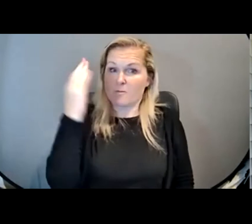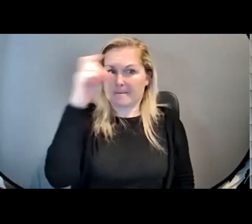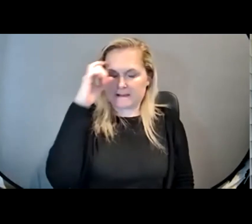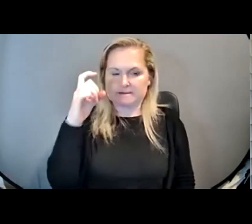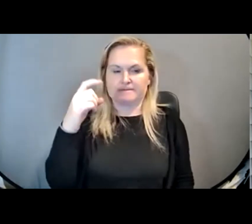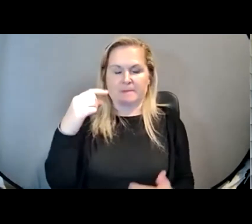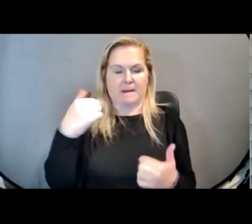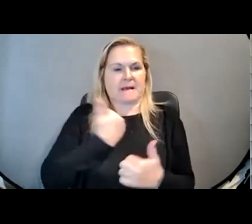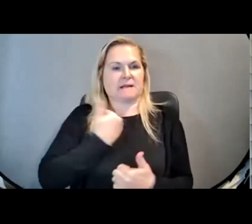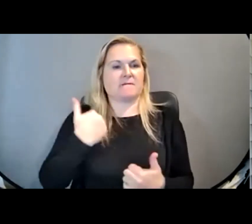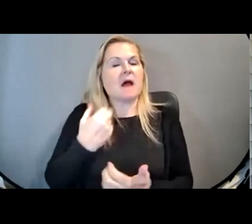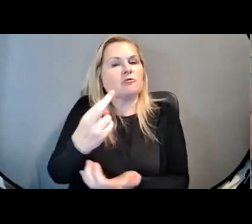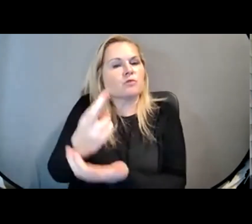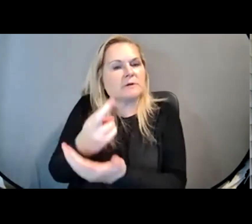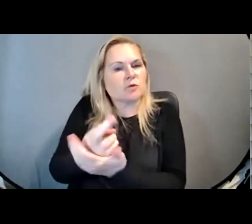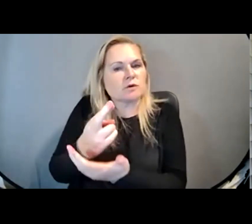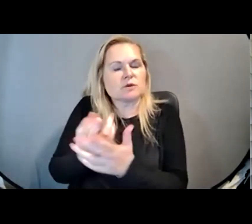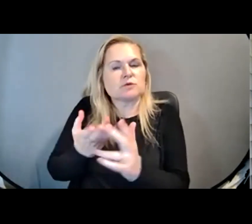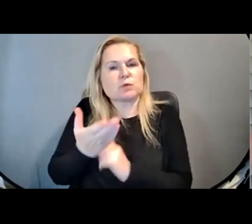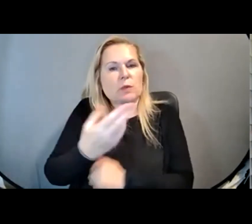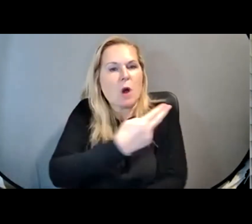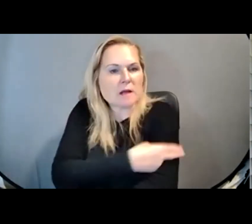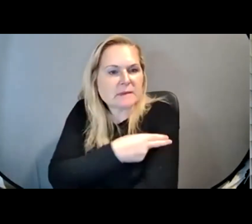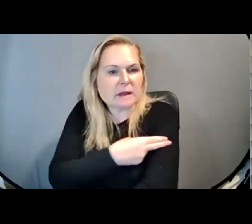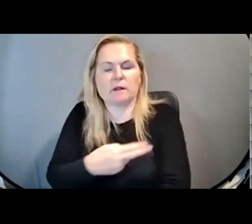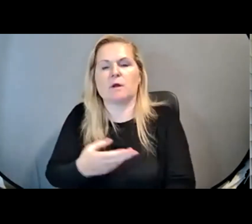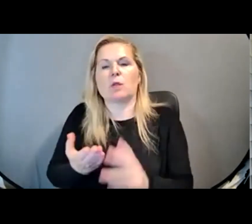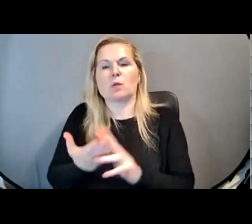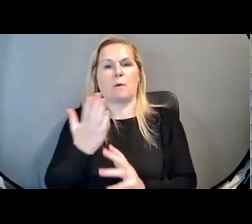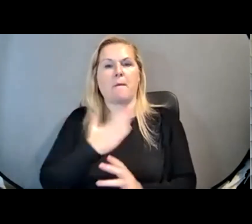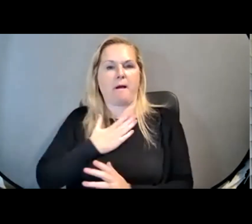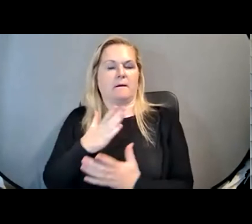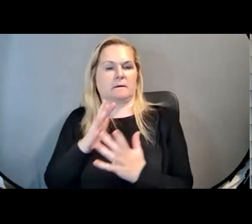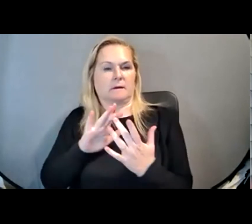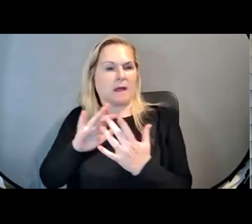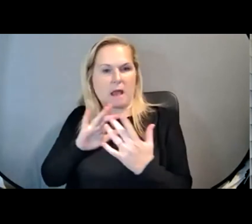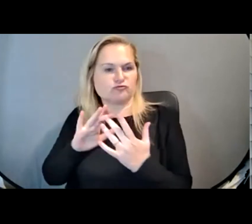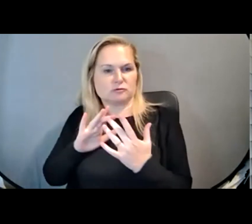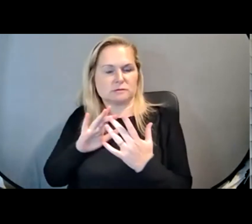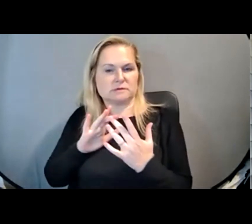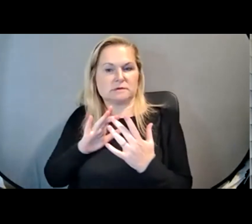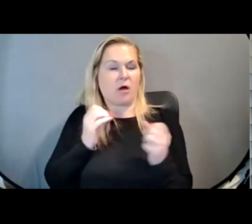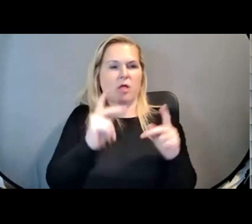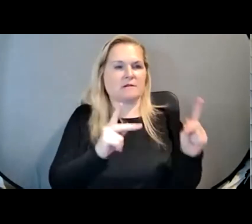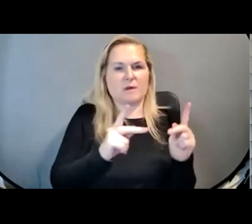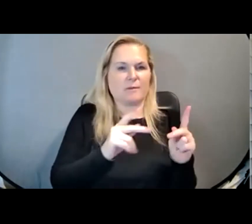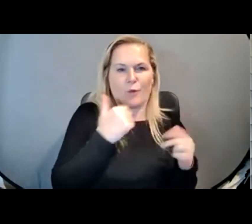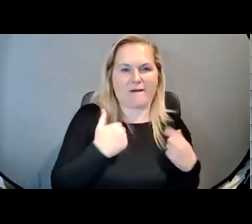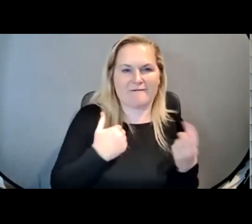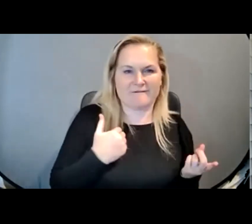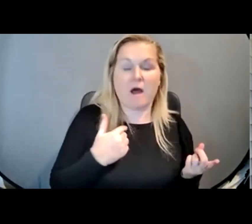resources through this hospital, through my connections, that a lot of people don't have.